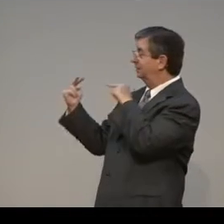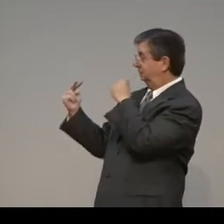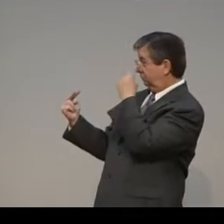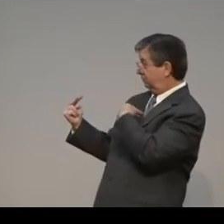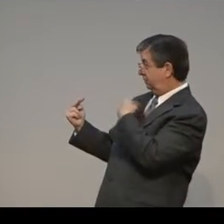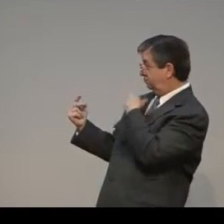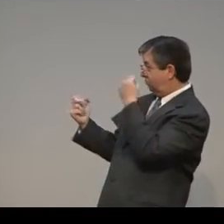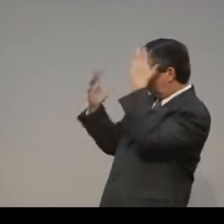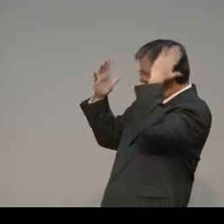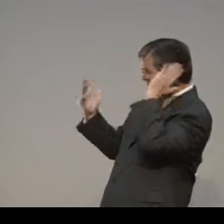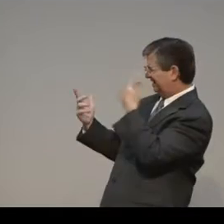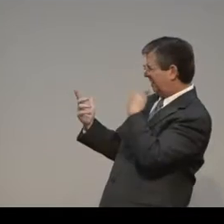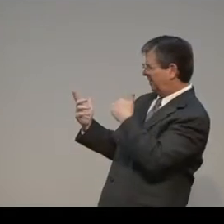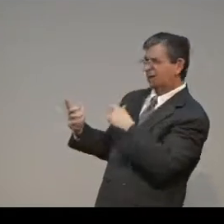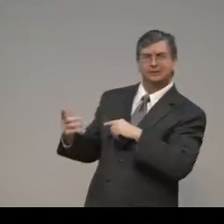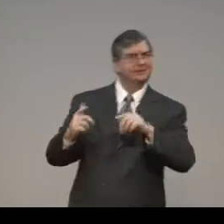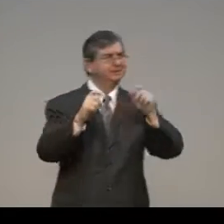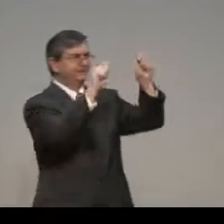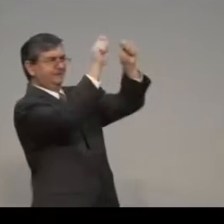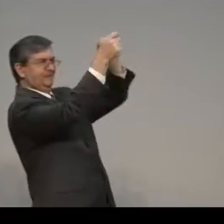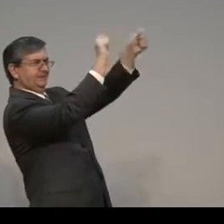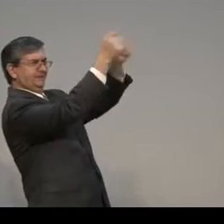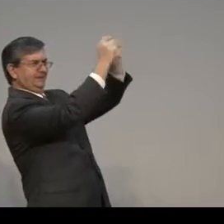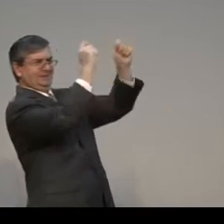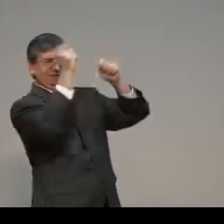and look at it? Or are you going to go to your friend?